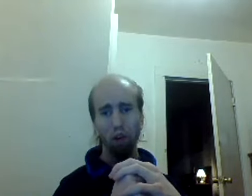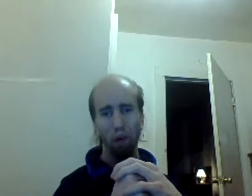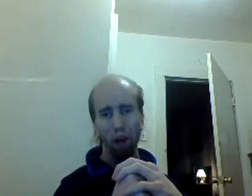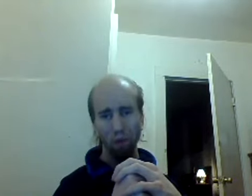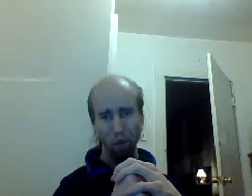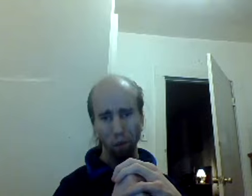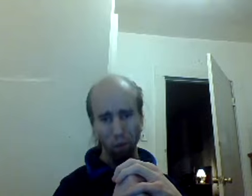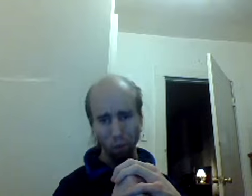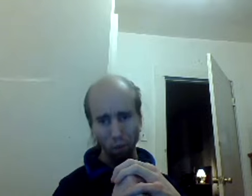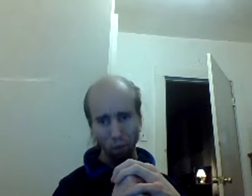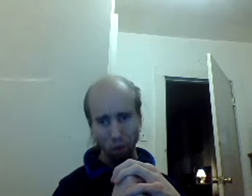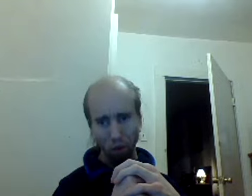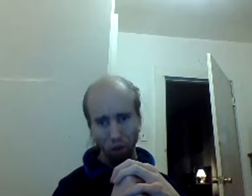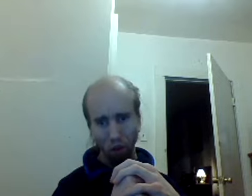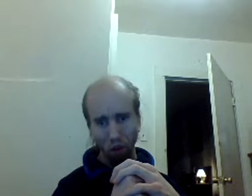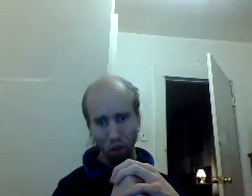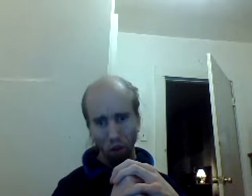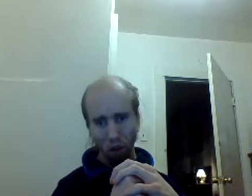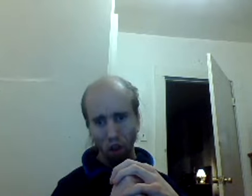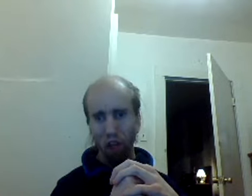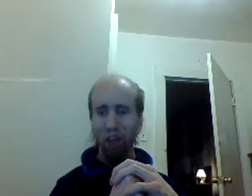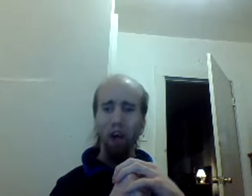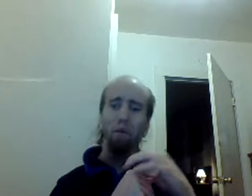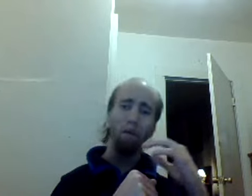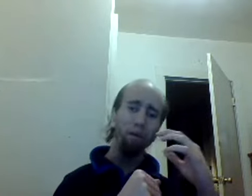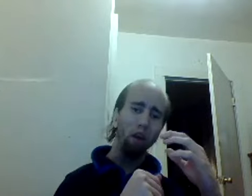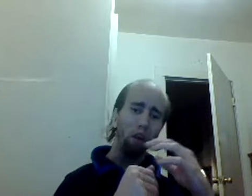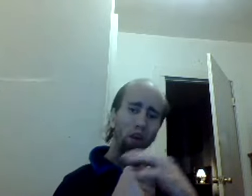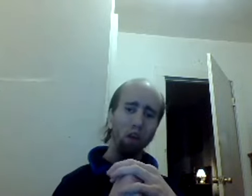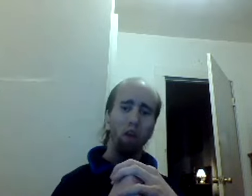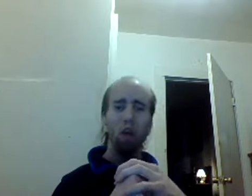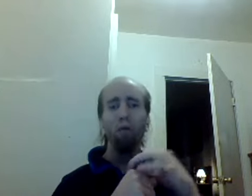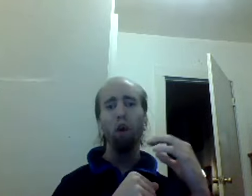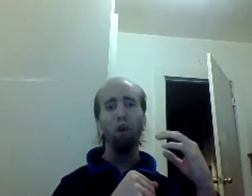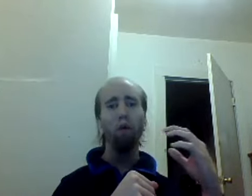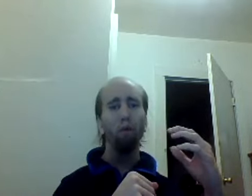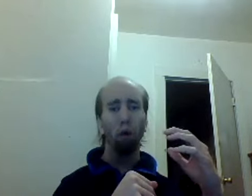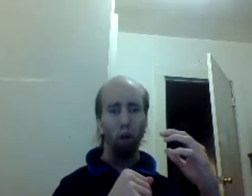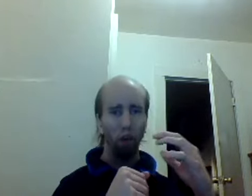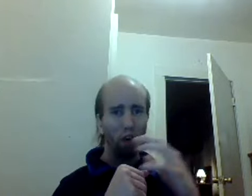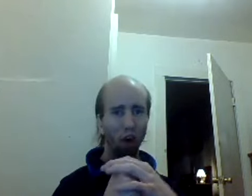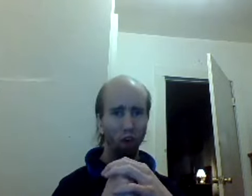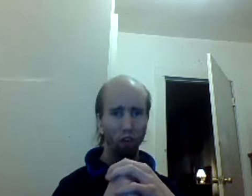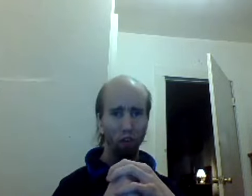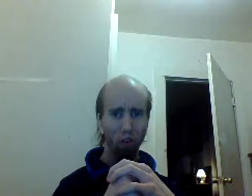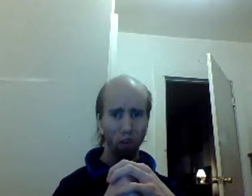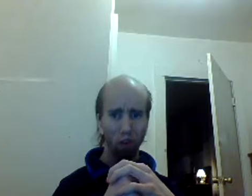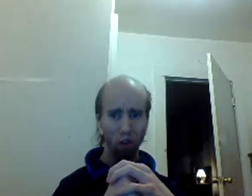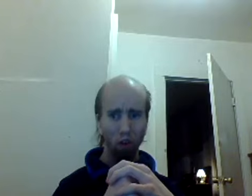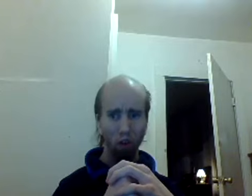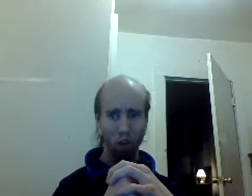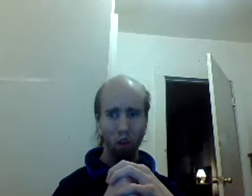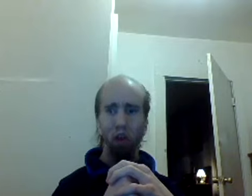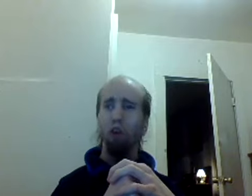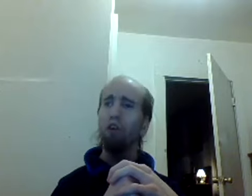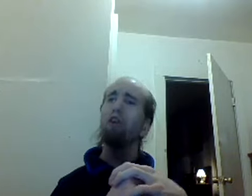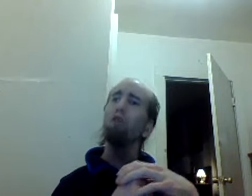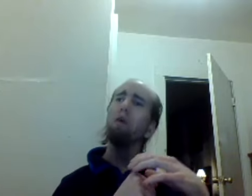the money drive you and that my friend is where you have already lost see